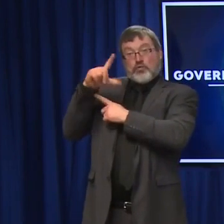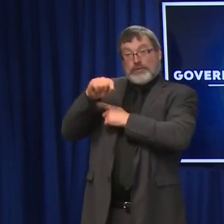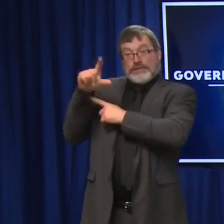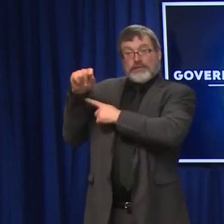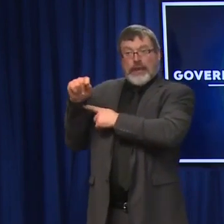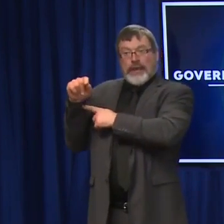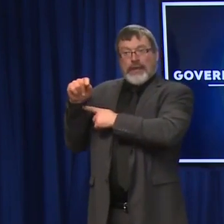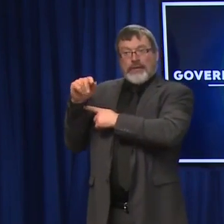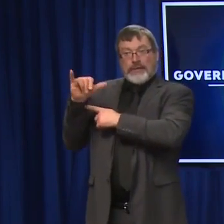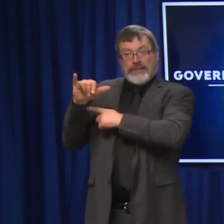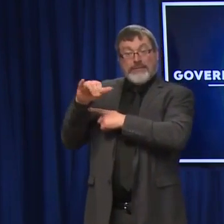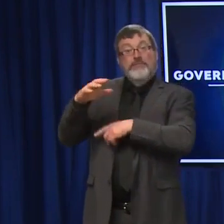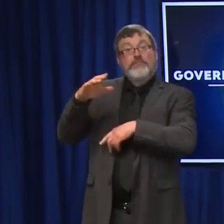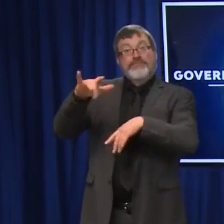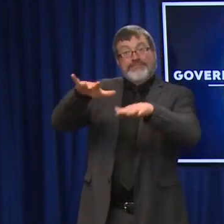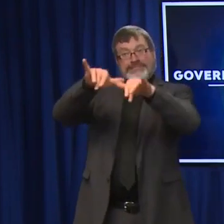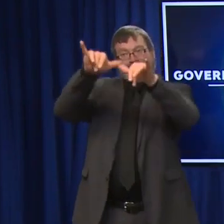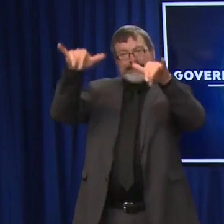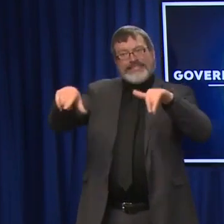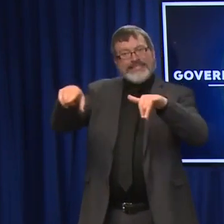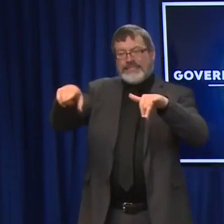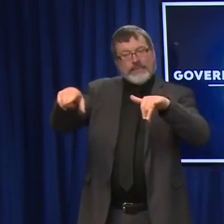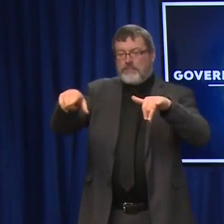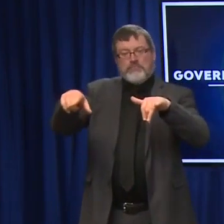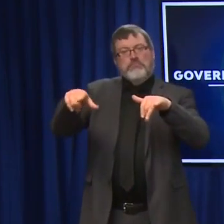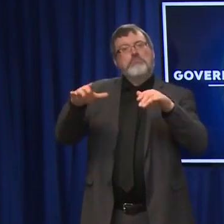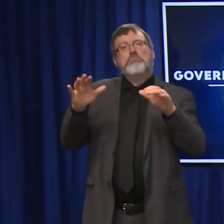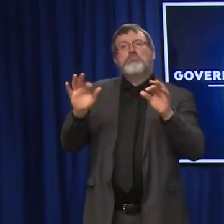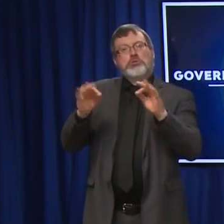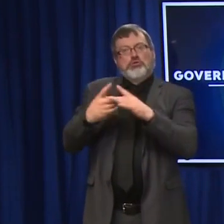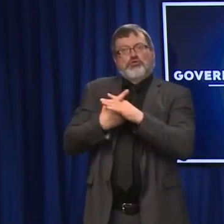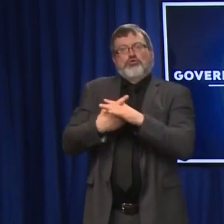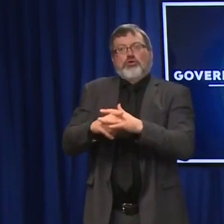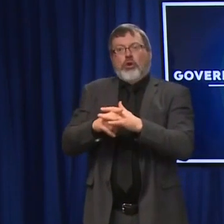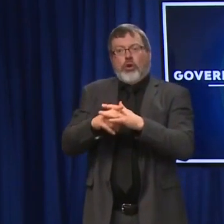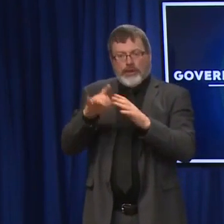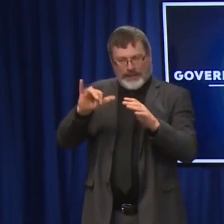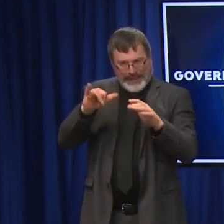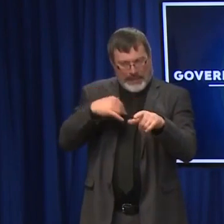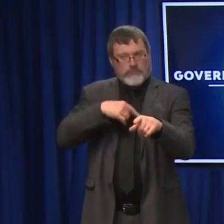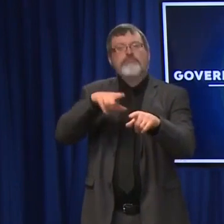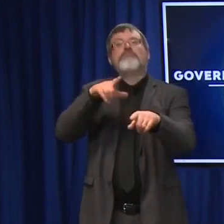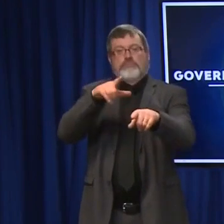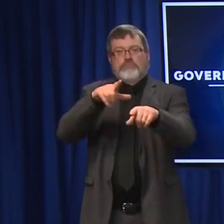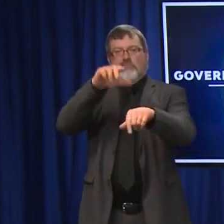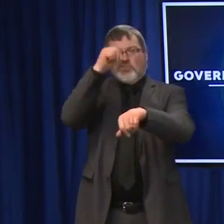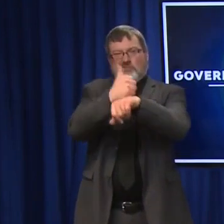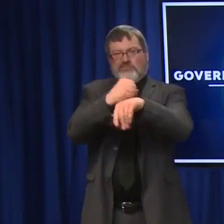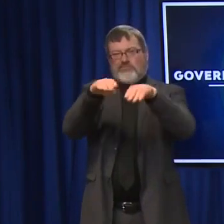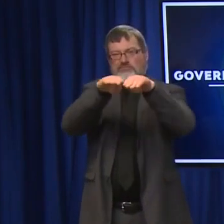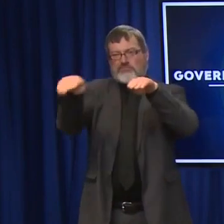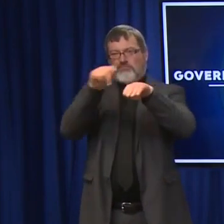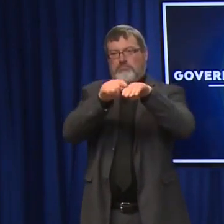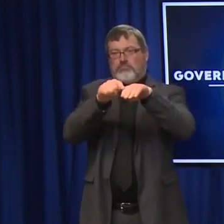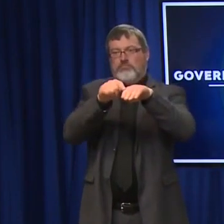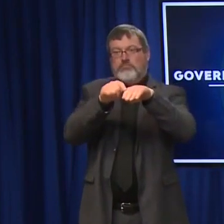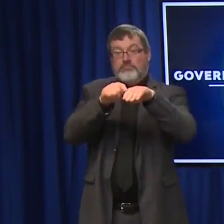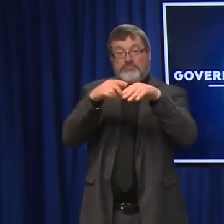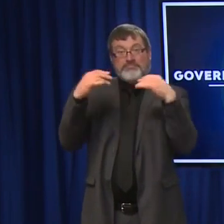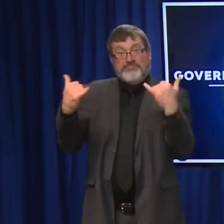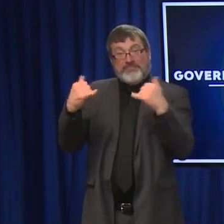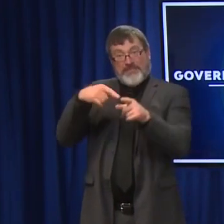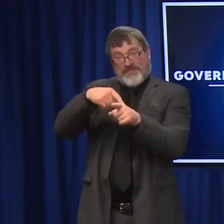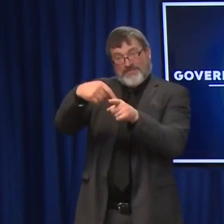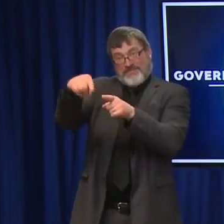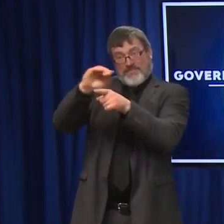doesn't get overloaded, and that's really the primary metric we use. And you can look at how Delta is a little bit different than the Alpha variant